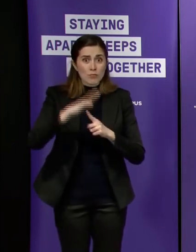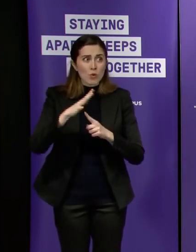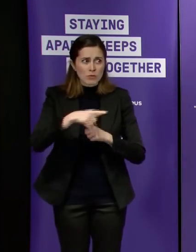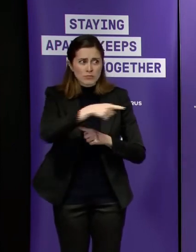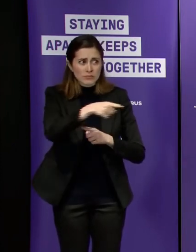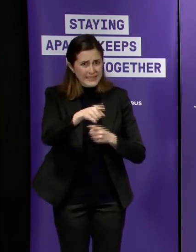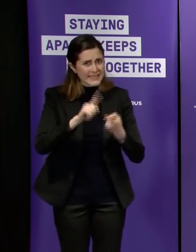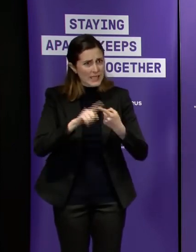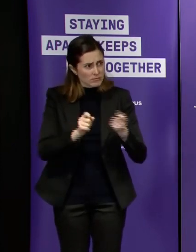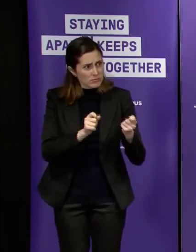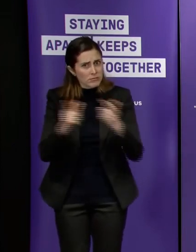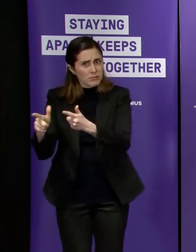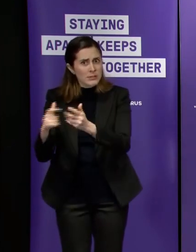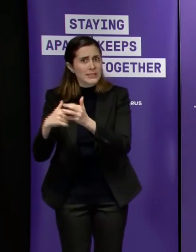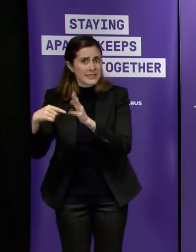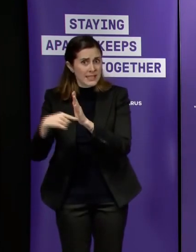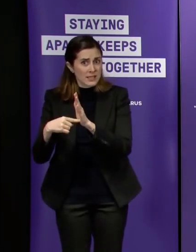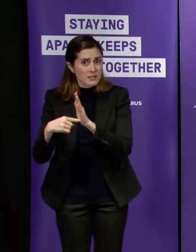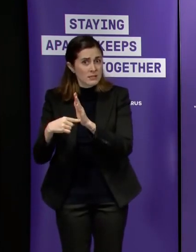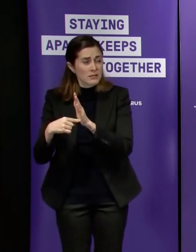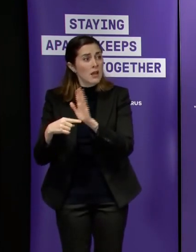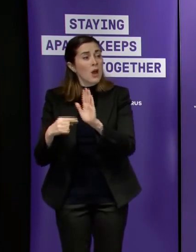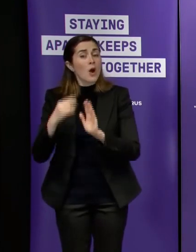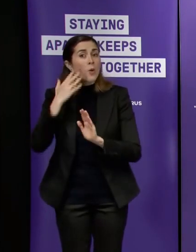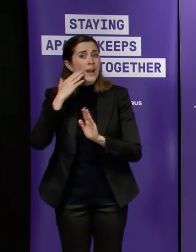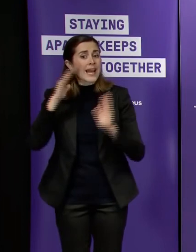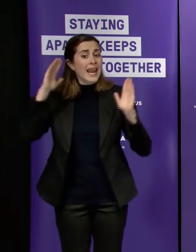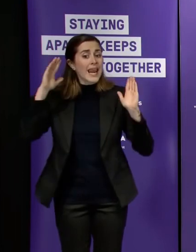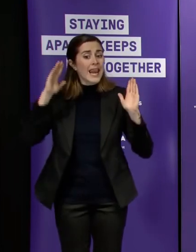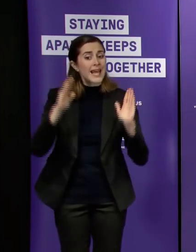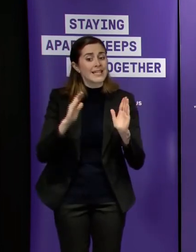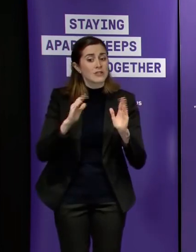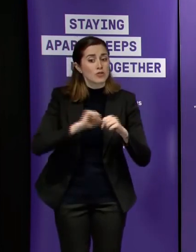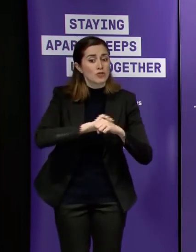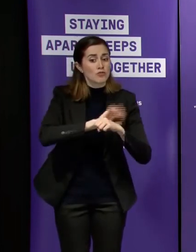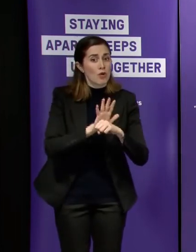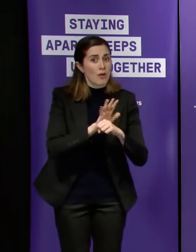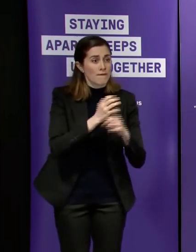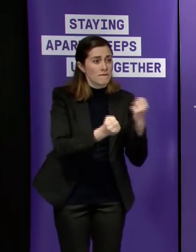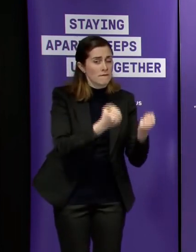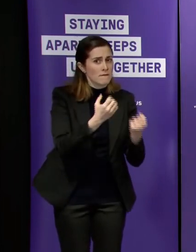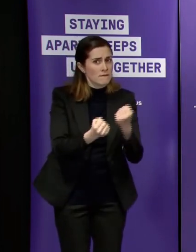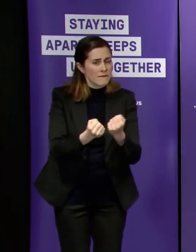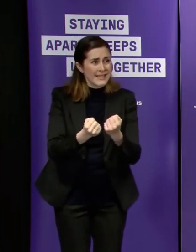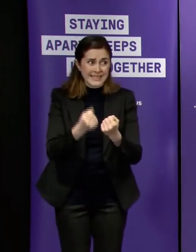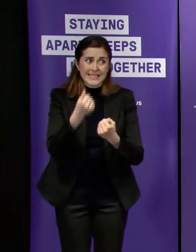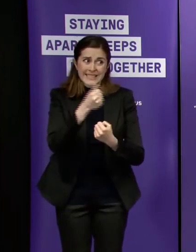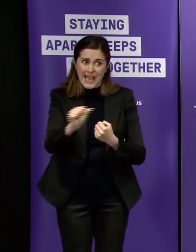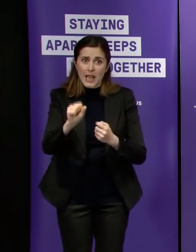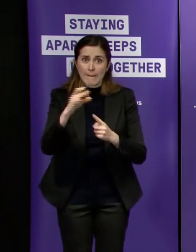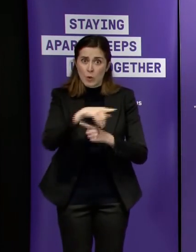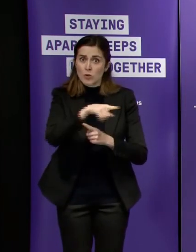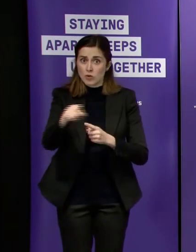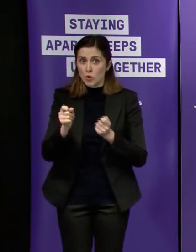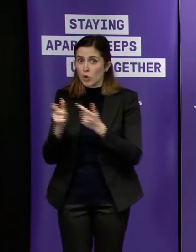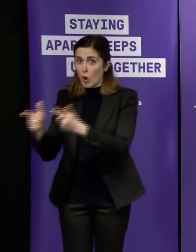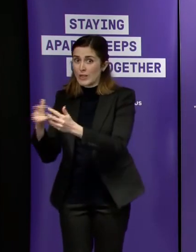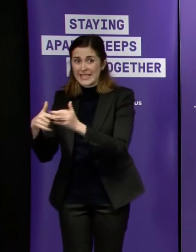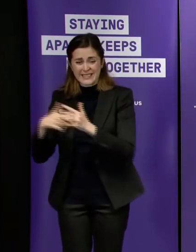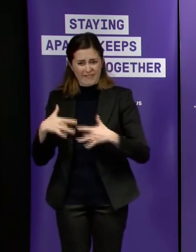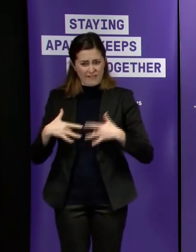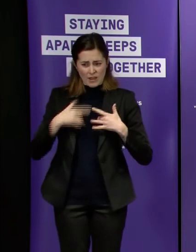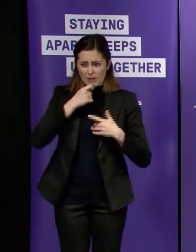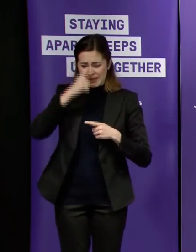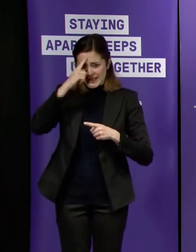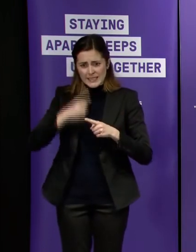arguably more important the smaller the numbers because that's when you're getting close to making some very big decisions about whether you allow movement again